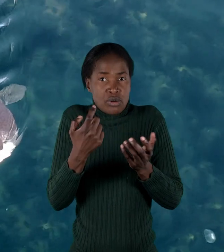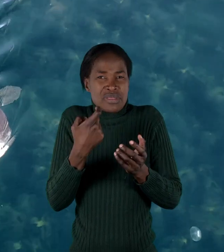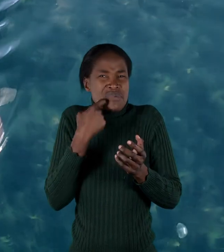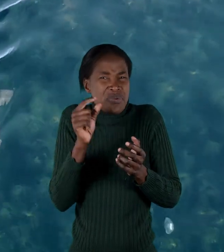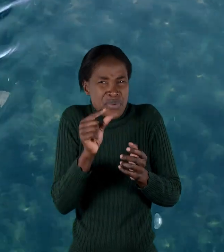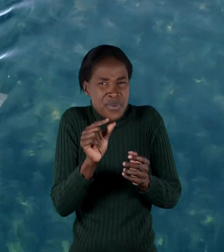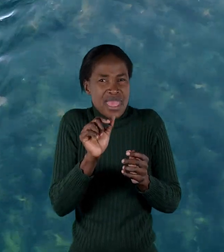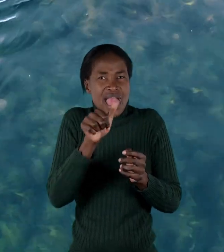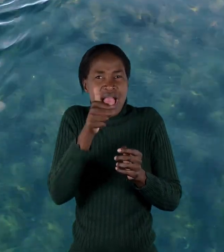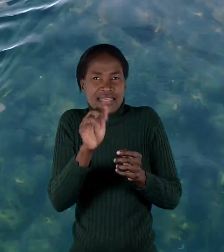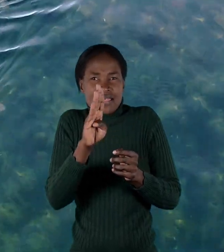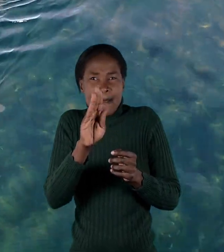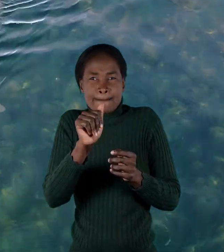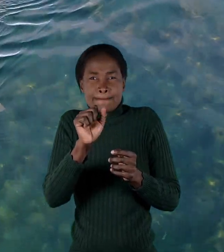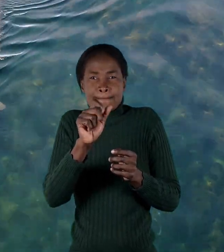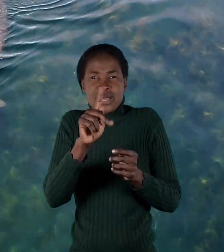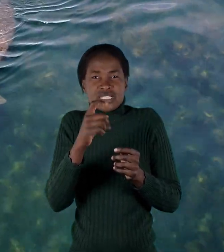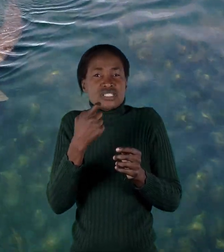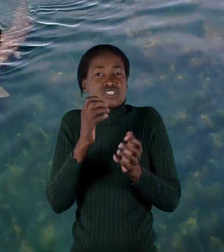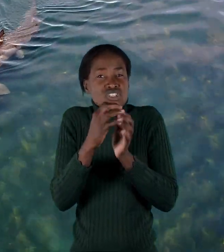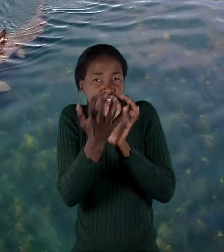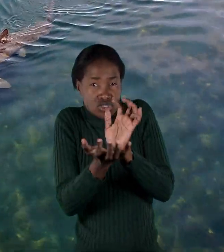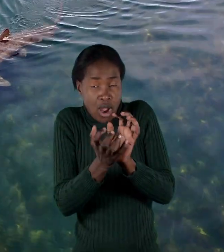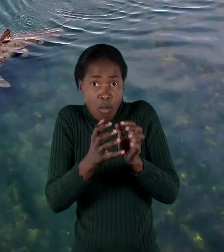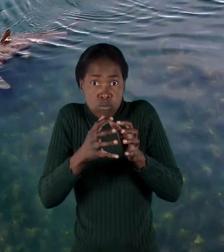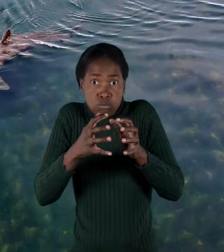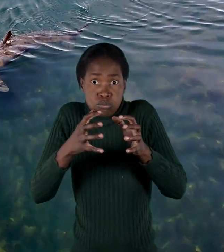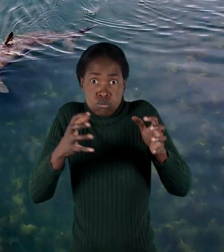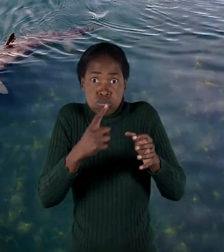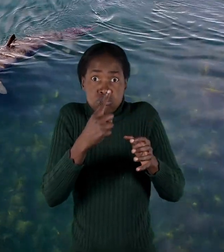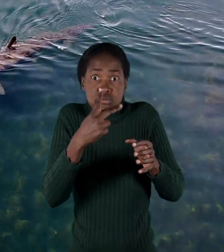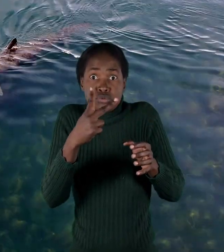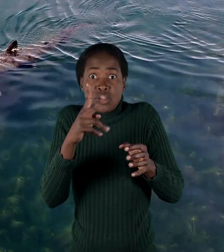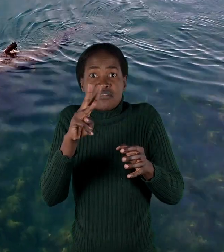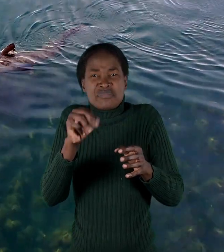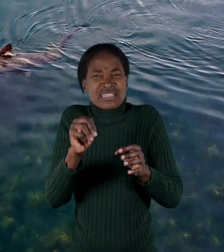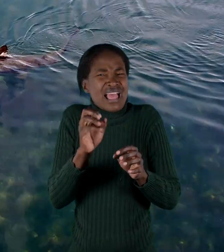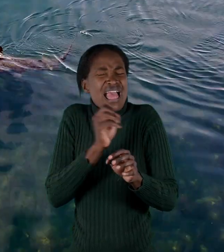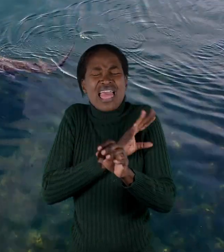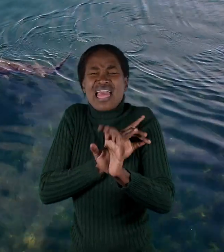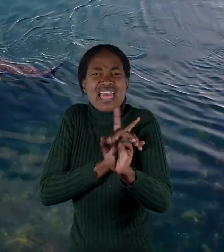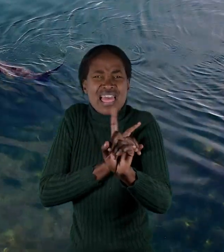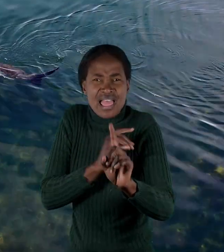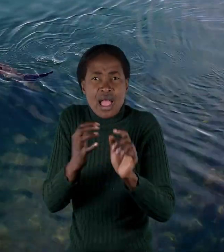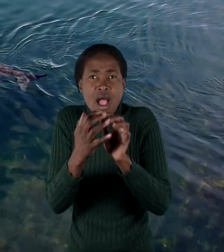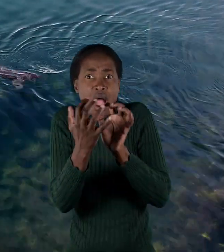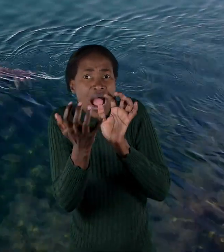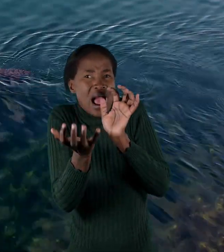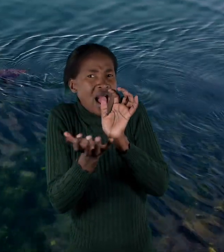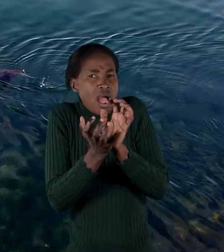are the second biggest fish in the sea, can reach up to 12 meters in length. But don't worry, basking sharks are gentle giants. They have tiny